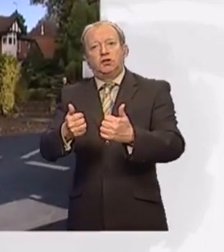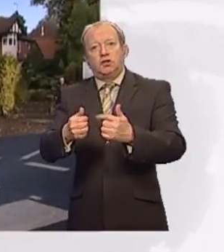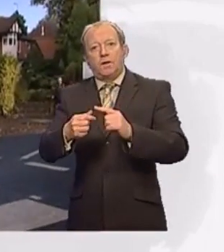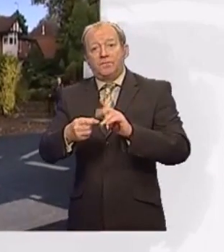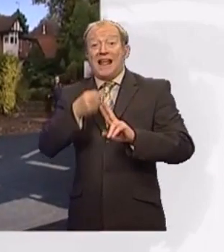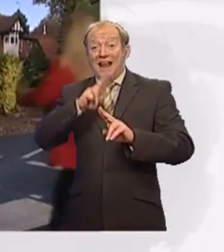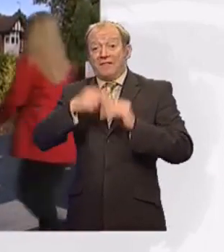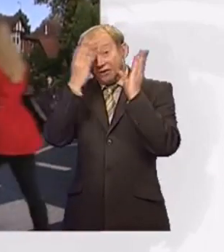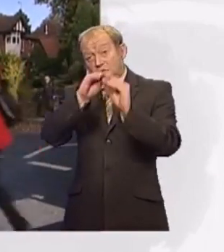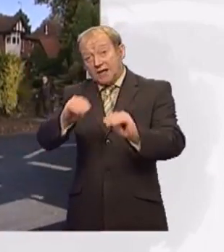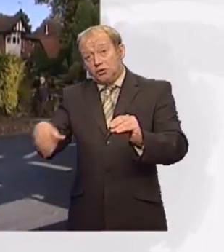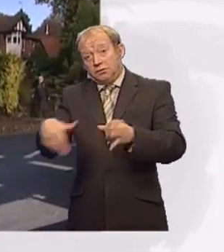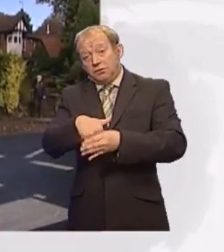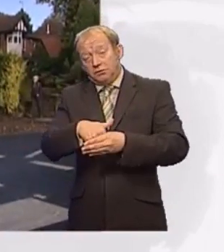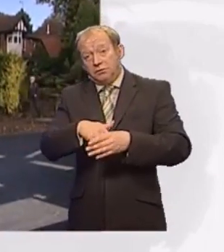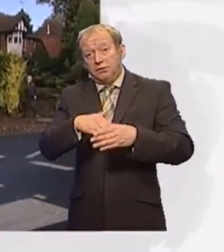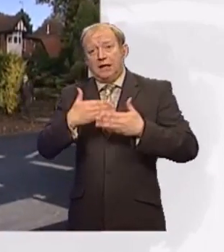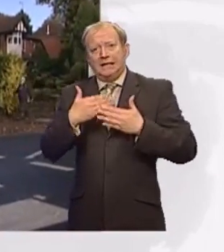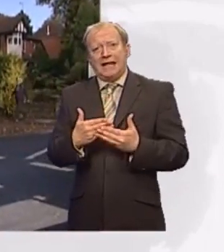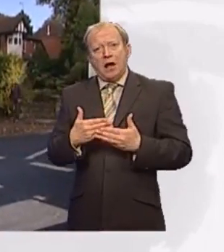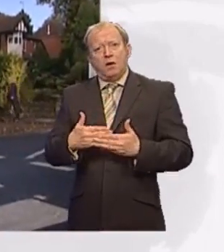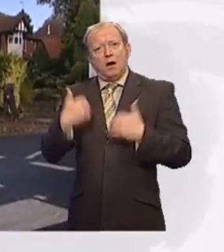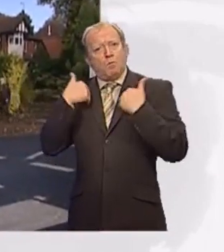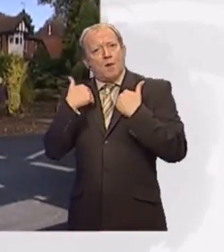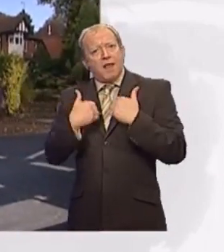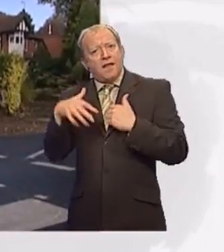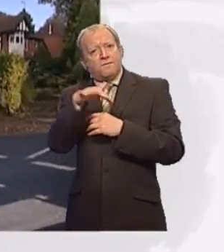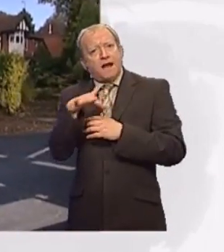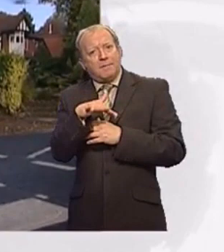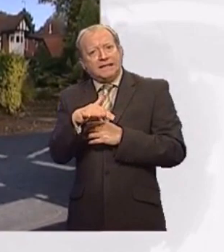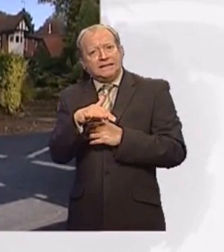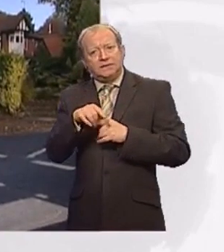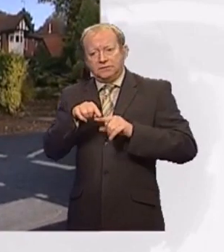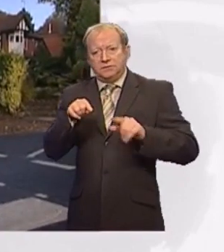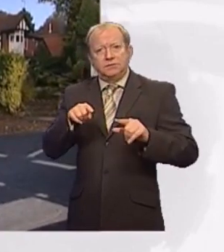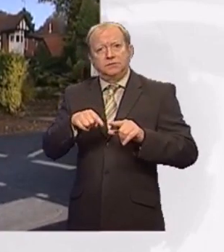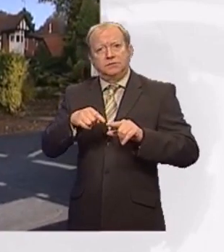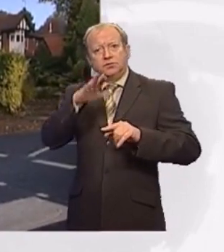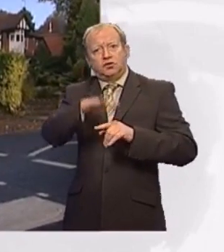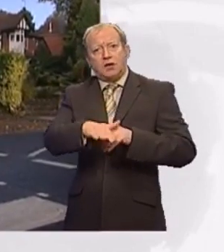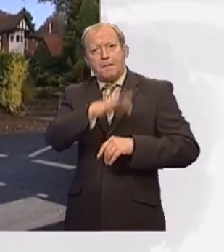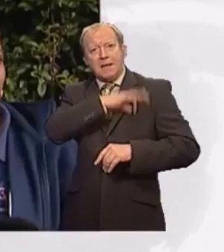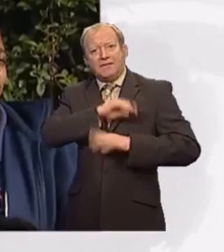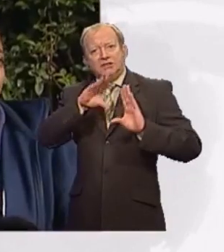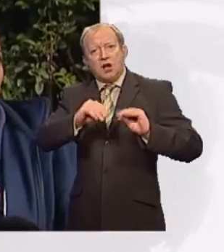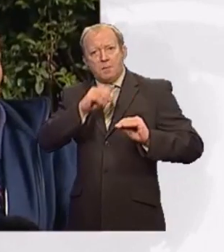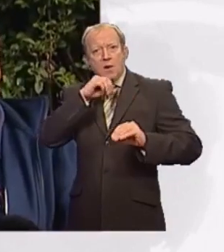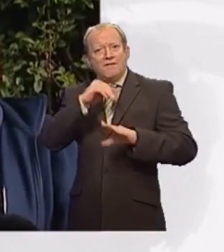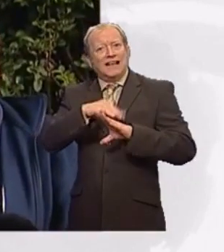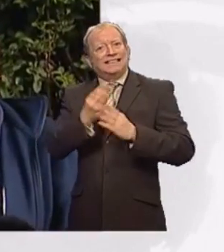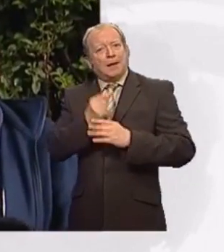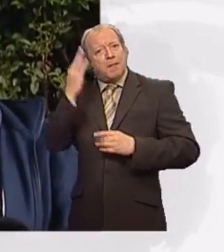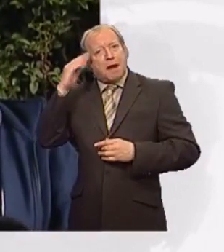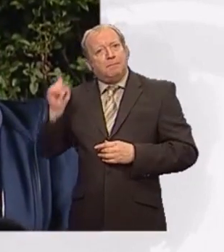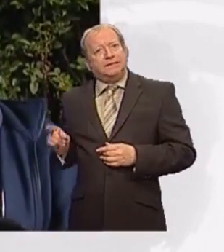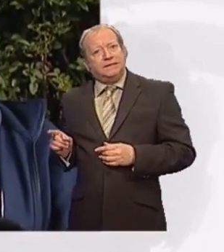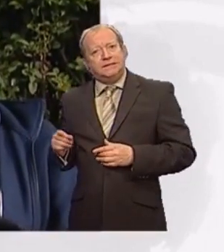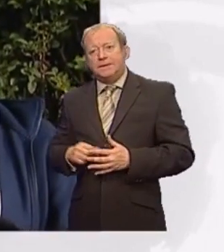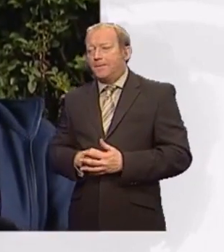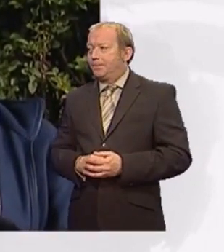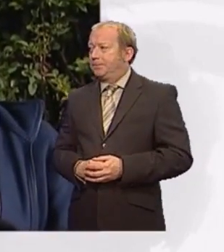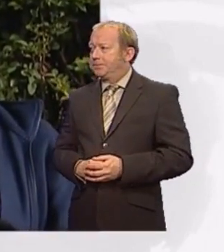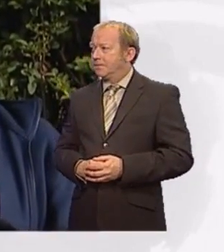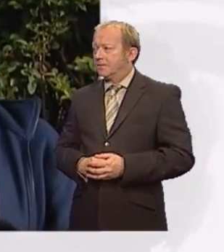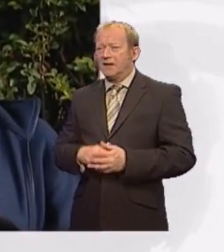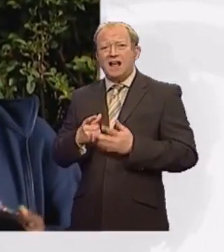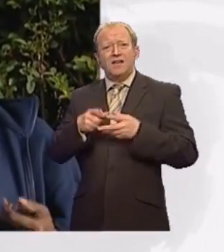decision to halt child benefit payments to better off families will affect some of the mums at this leafy Birmingham primary school. I do feel if they need to make cutbacks,